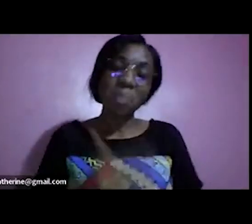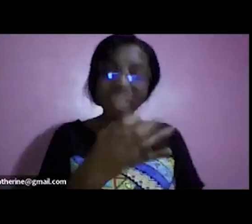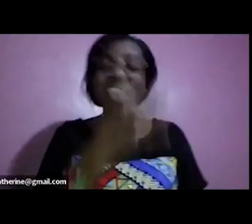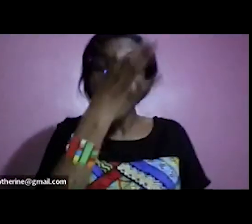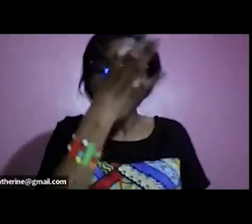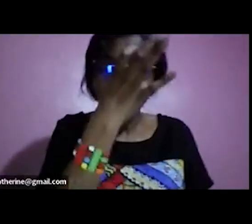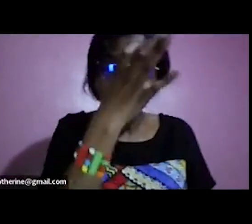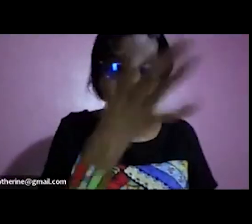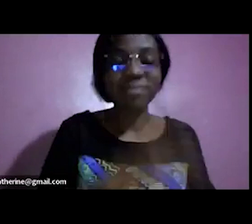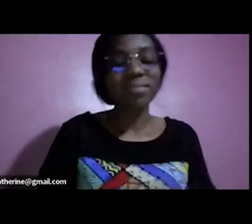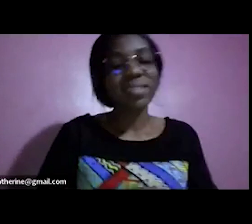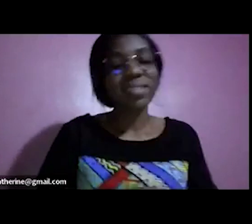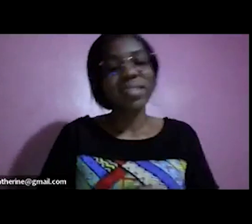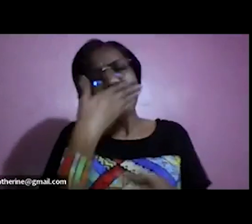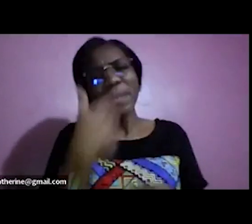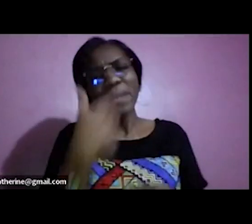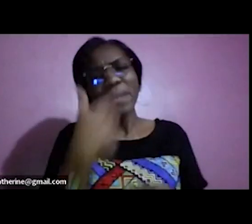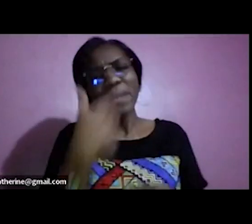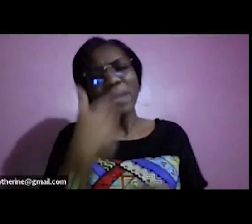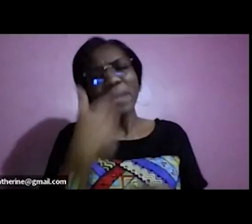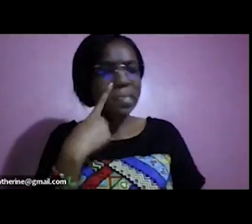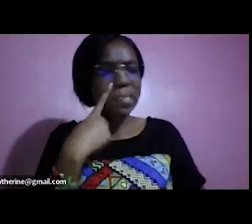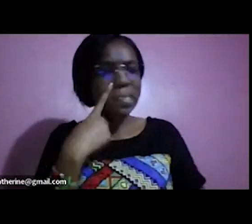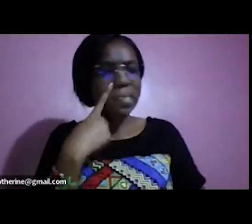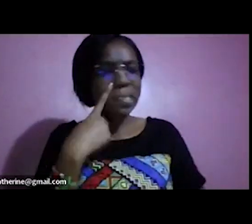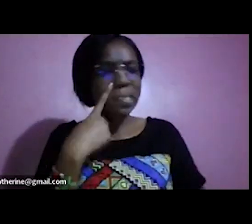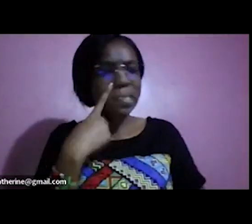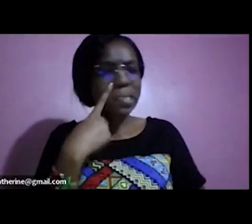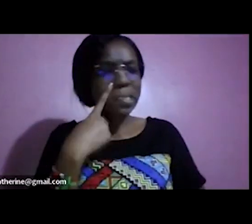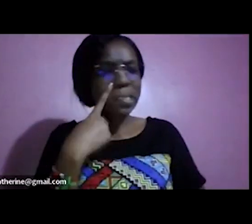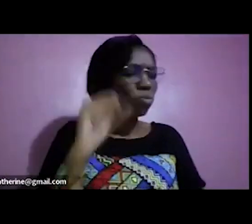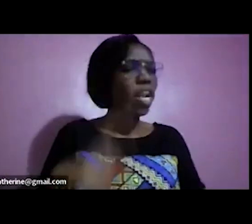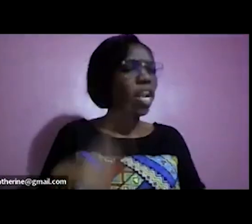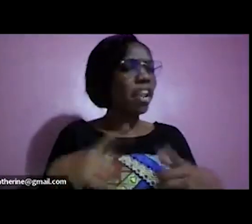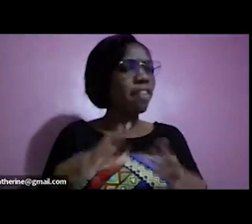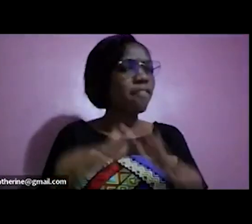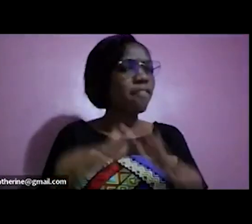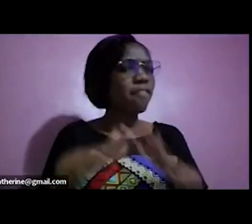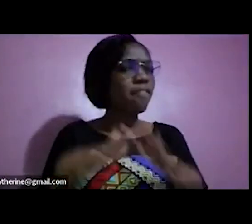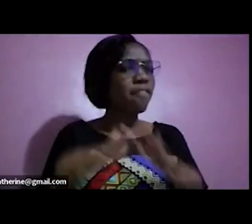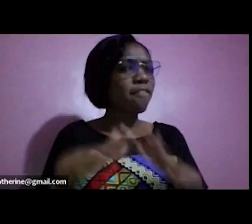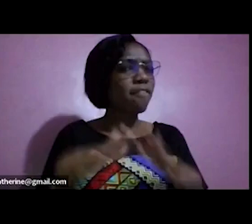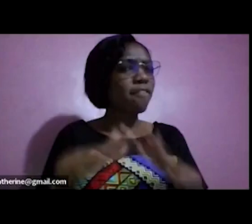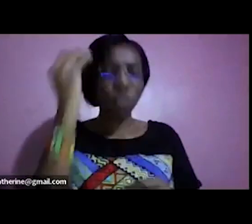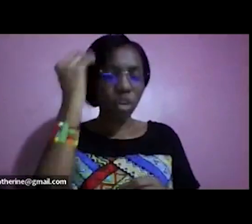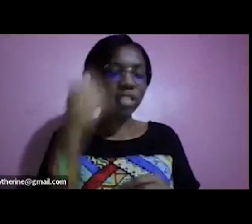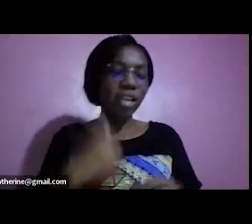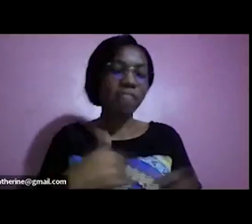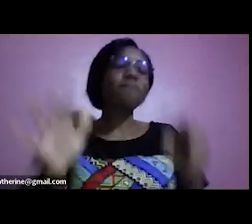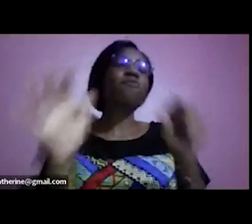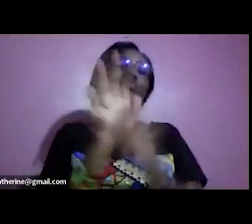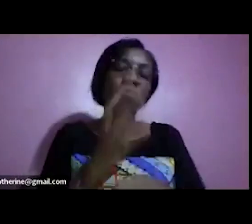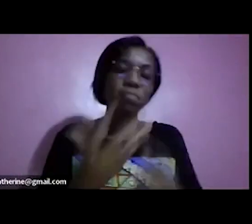to just start looking at it how are you capable to live beyond the means if you are in full knowledge that you're living beyond your means